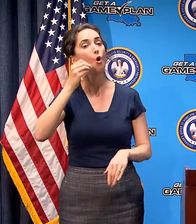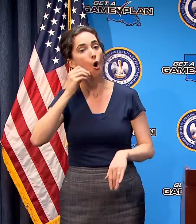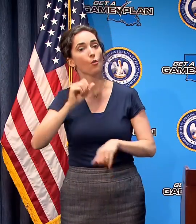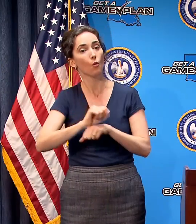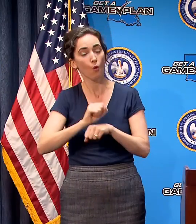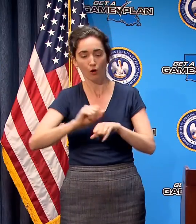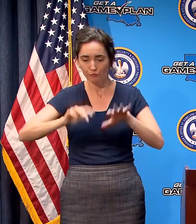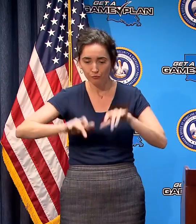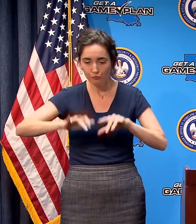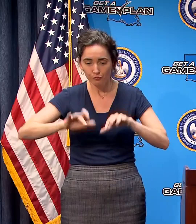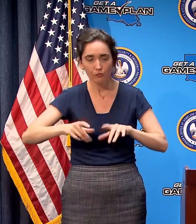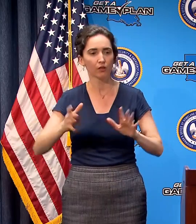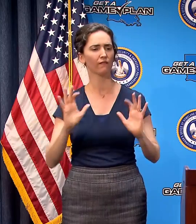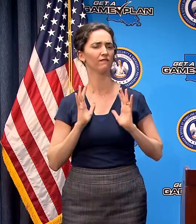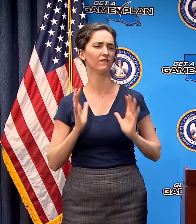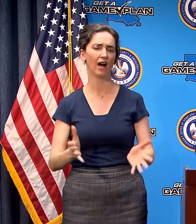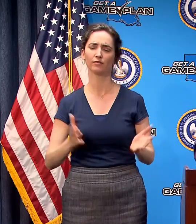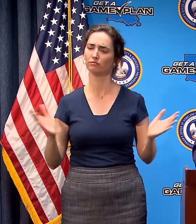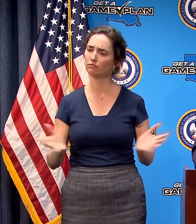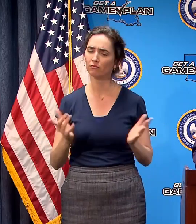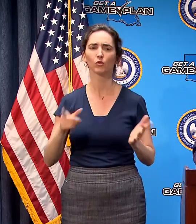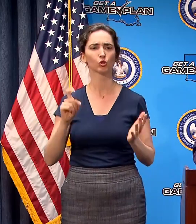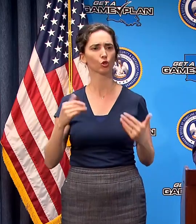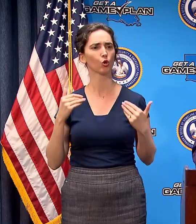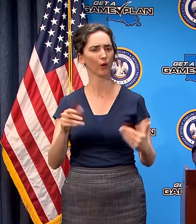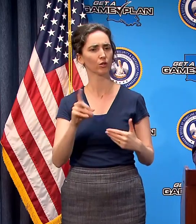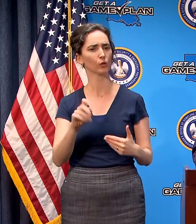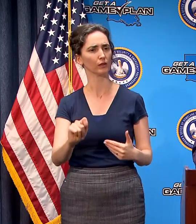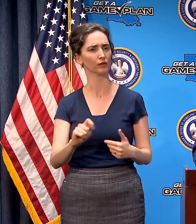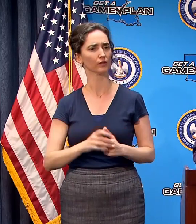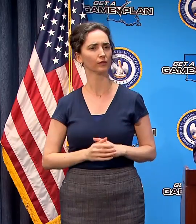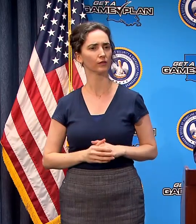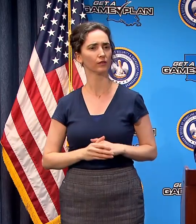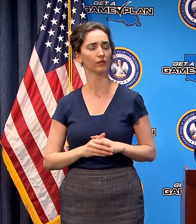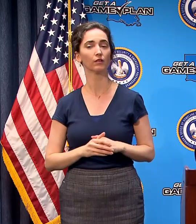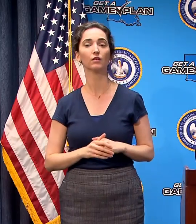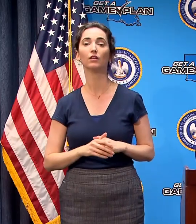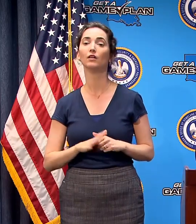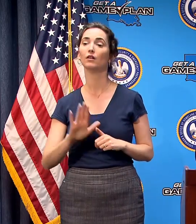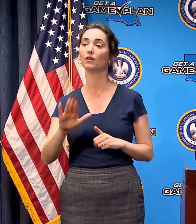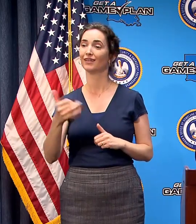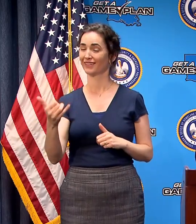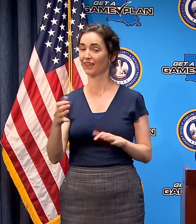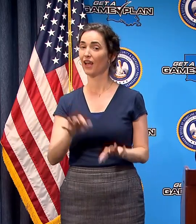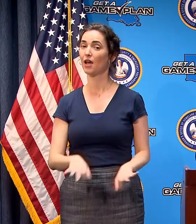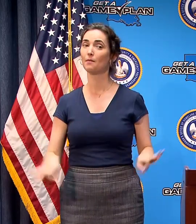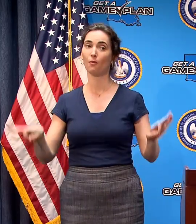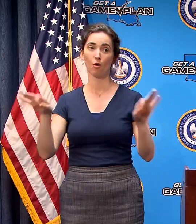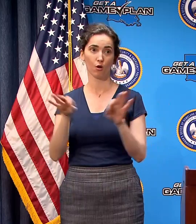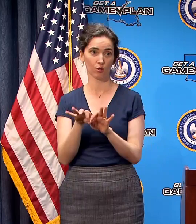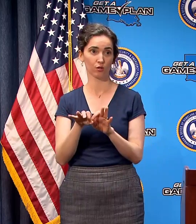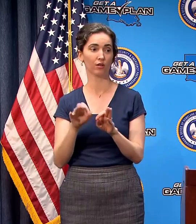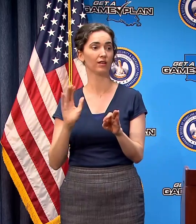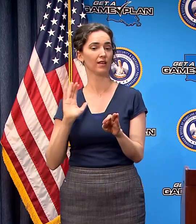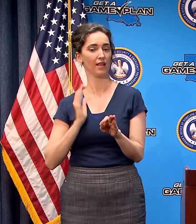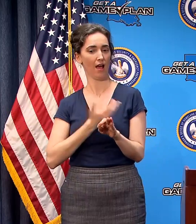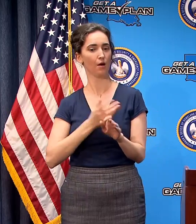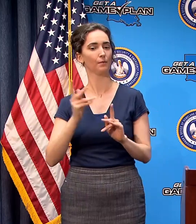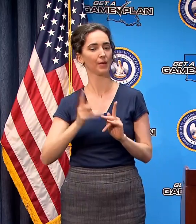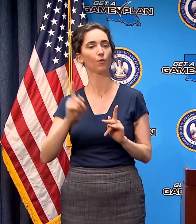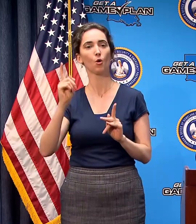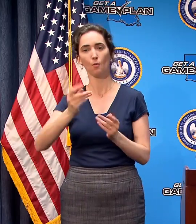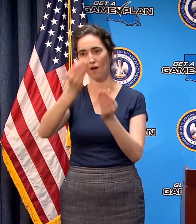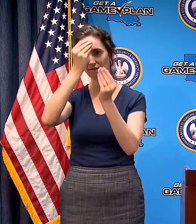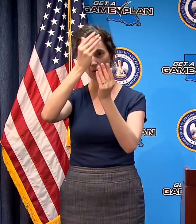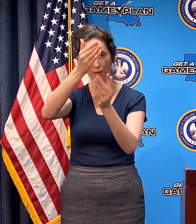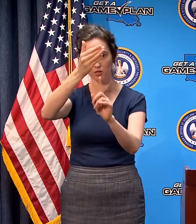obviously encouraged and should be maximized right now we know it's critical for our people to obviously have the most accurate